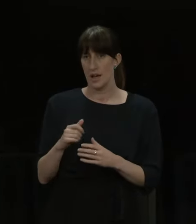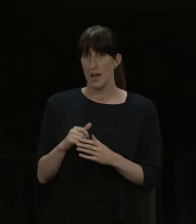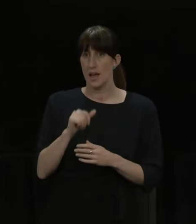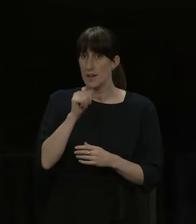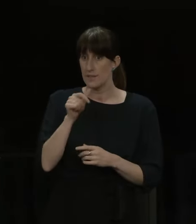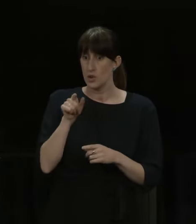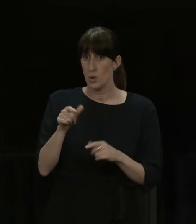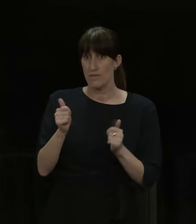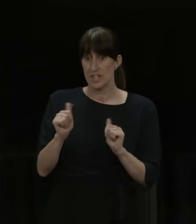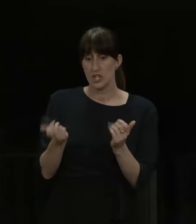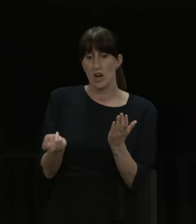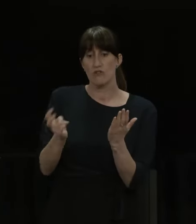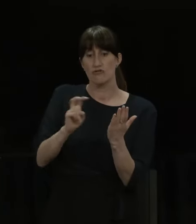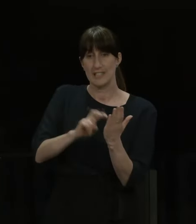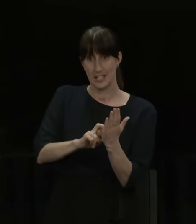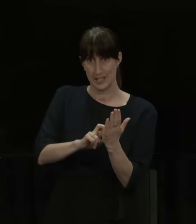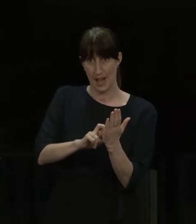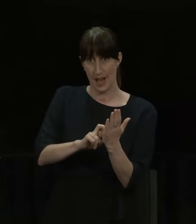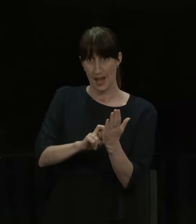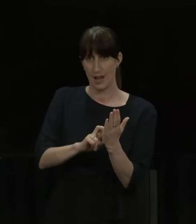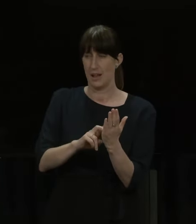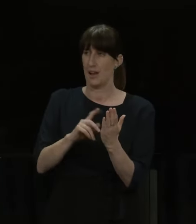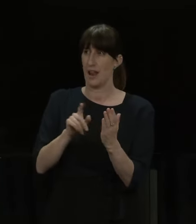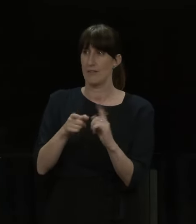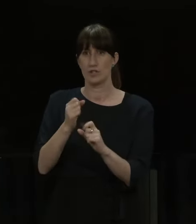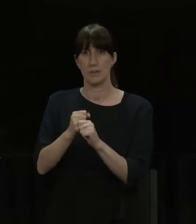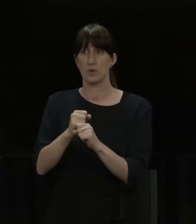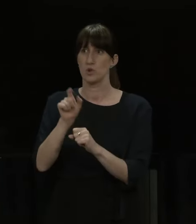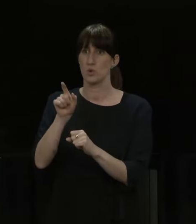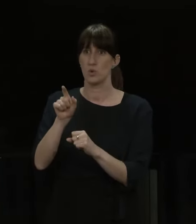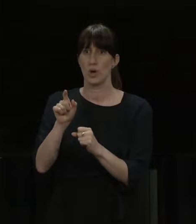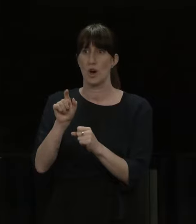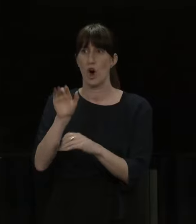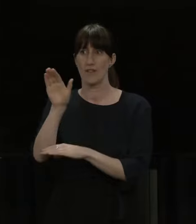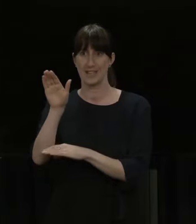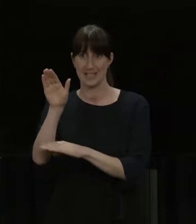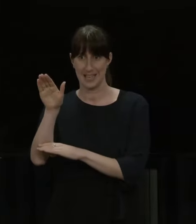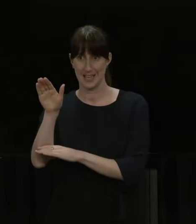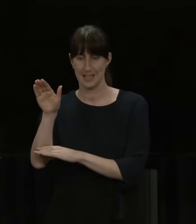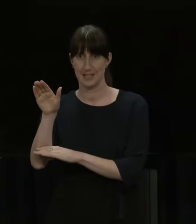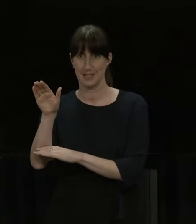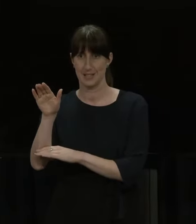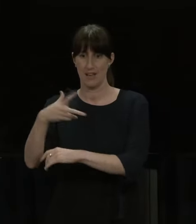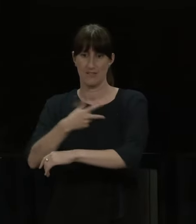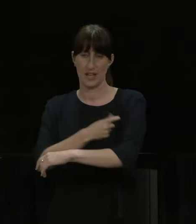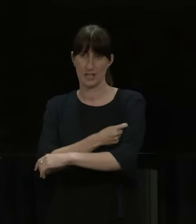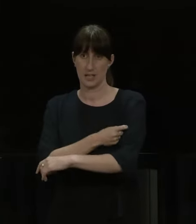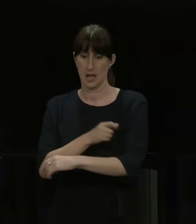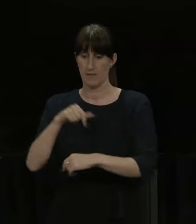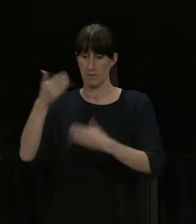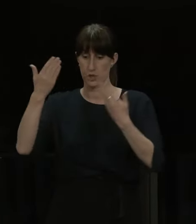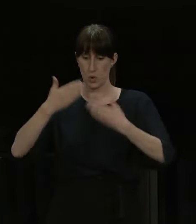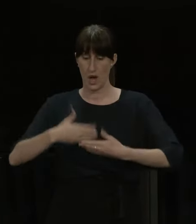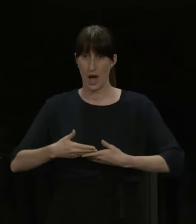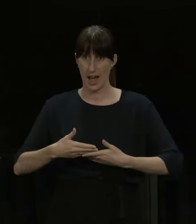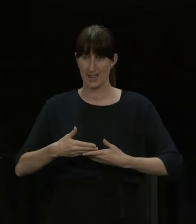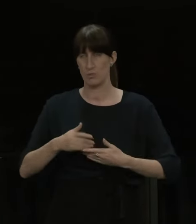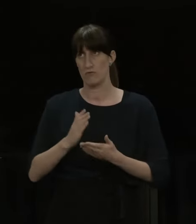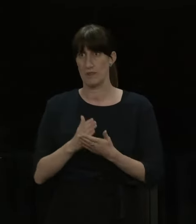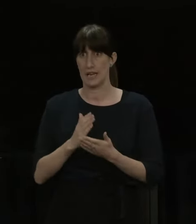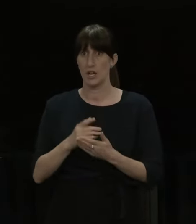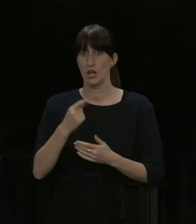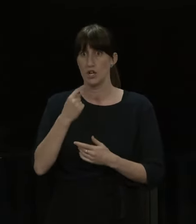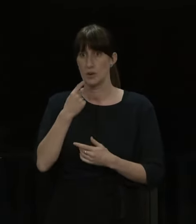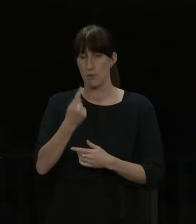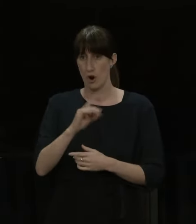their details already because they were vaccinated overseas with an eligible vaccine from 11.59 tonight, so really from tomorrow,